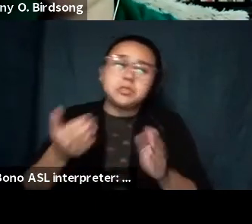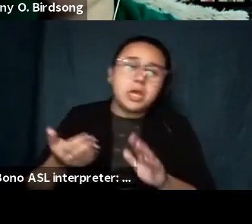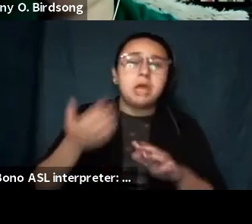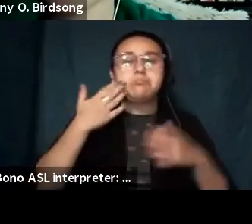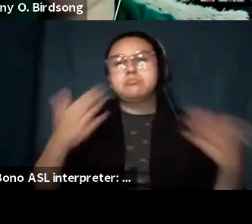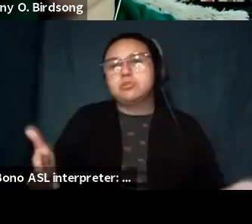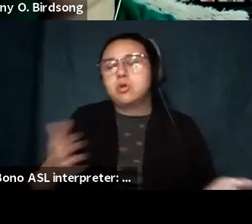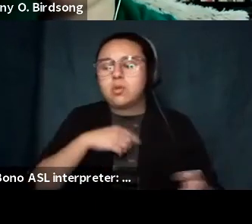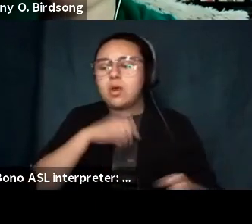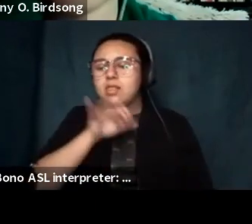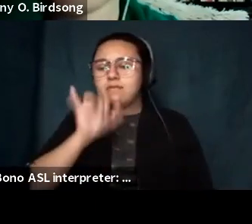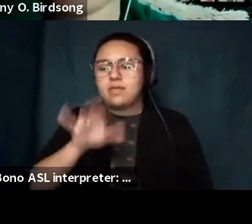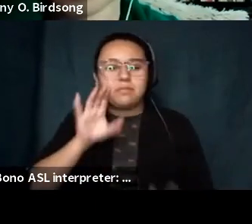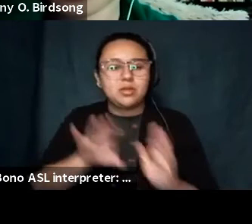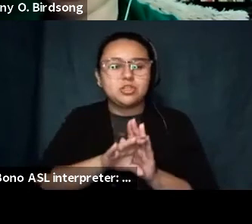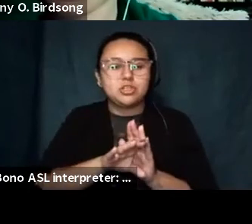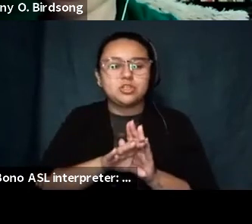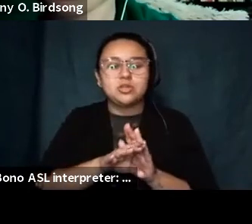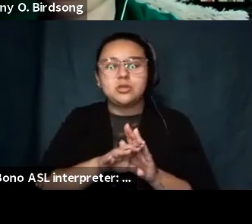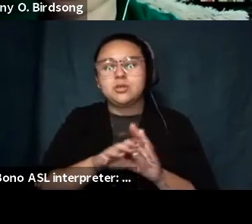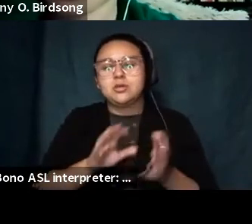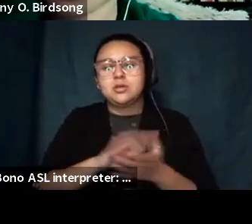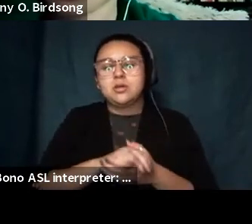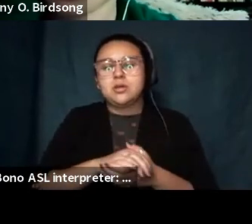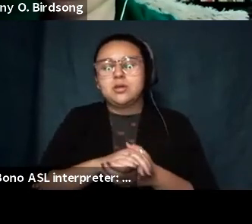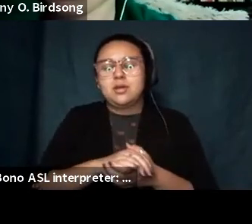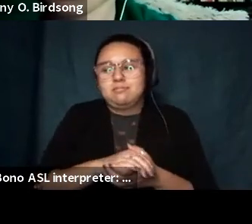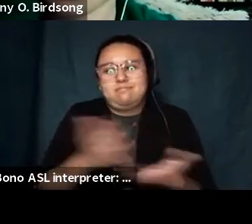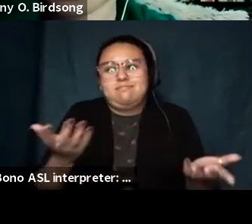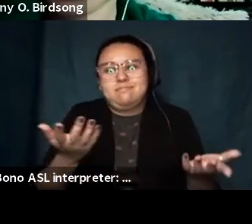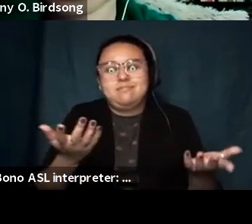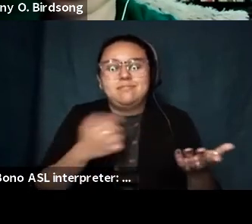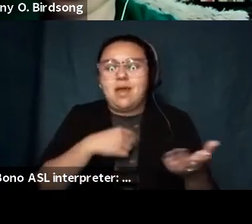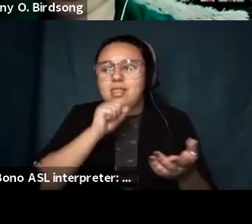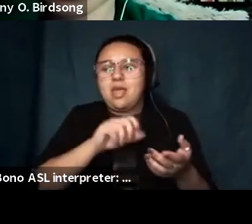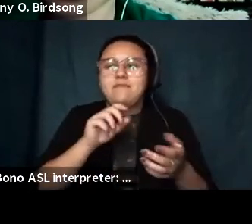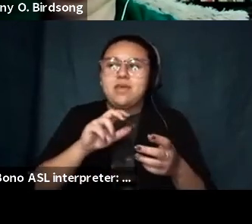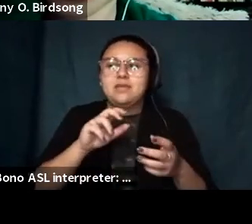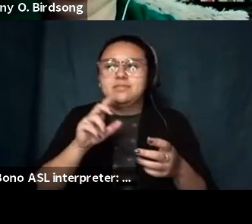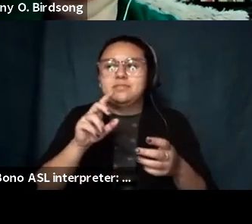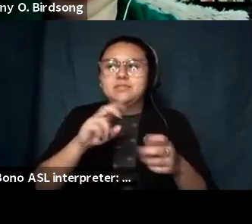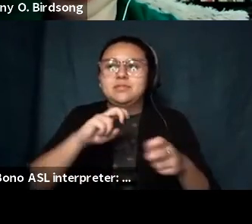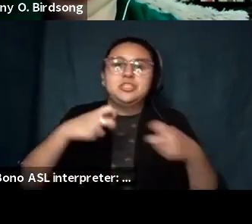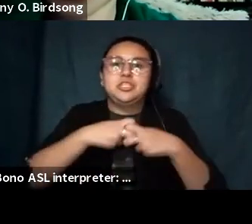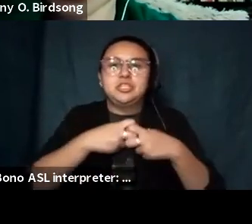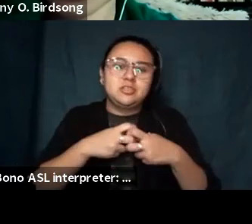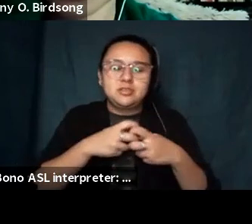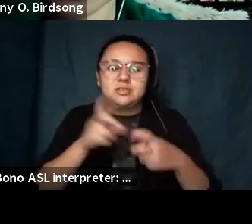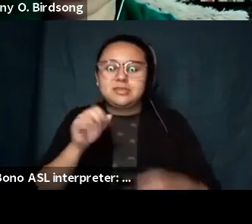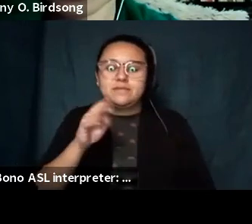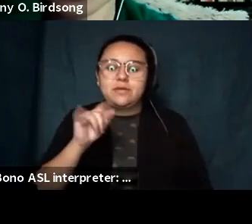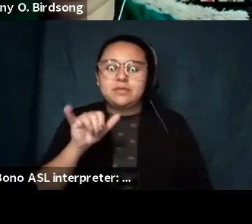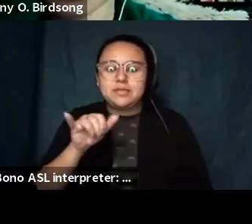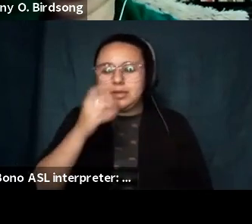love the i love the the difficulty um but yeah like um even though it was strange it was one of the great pleasures to to